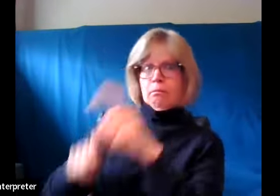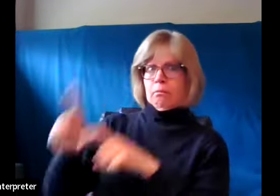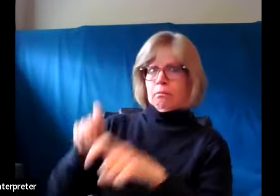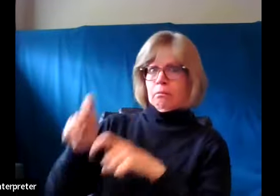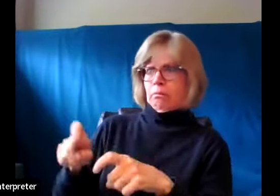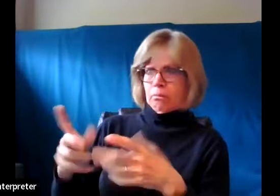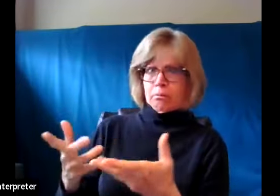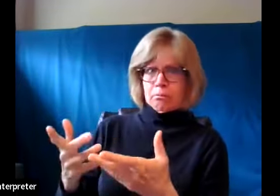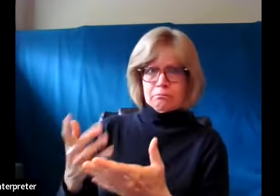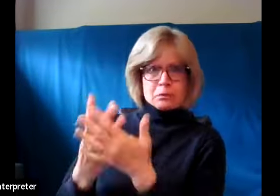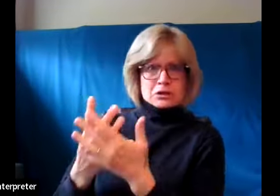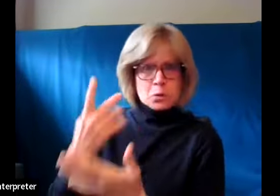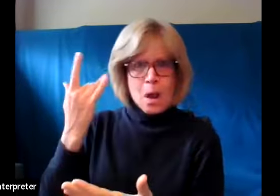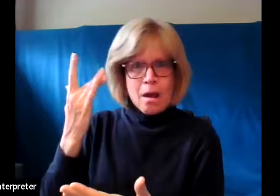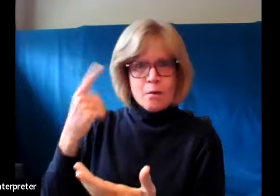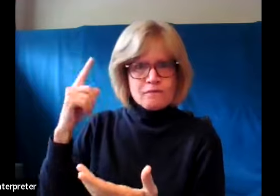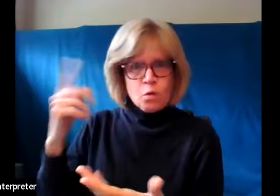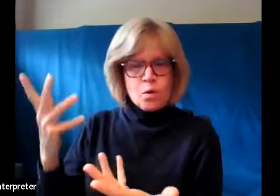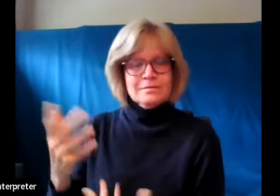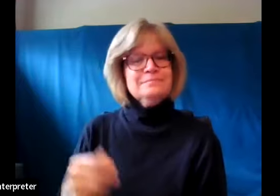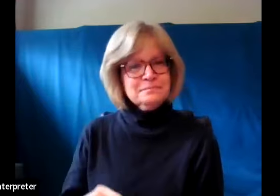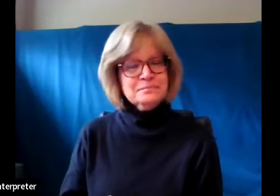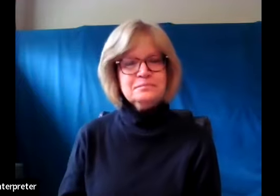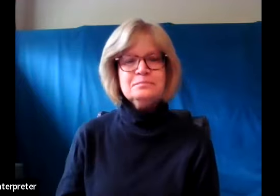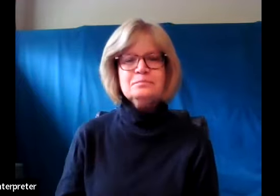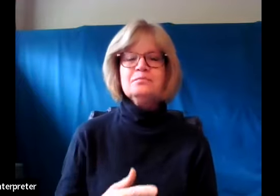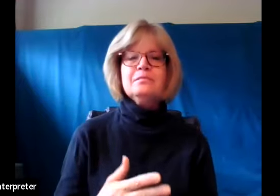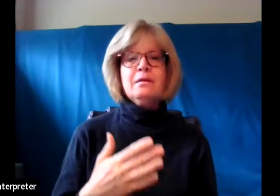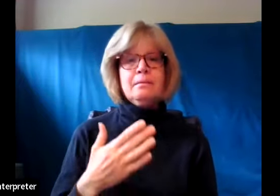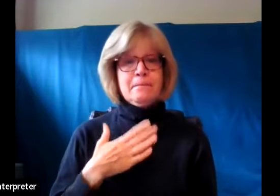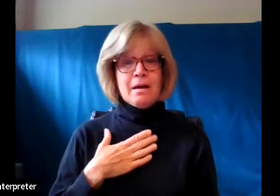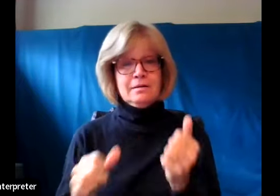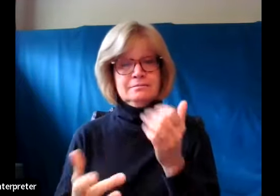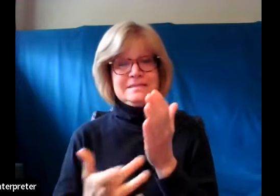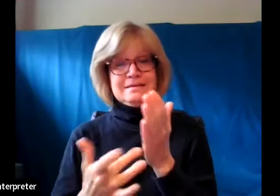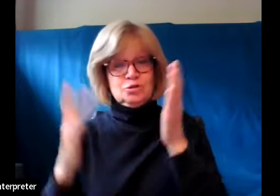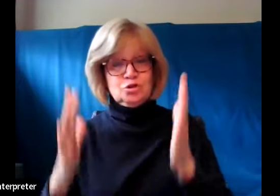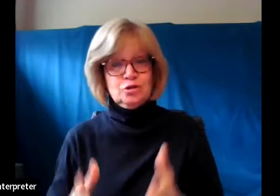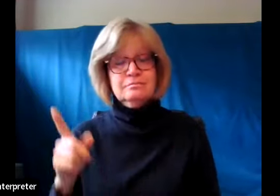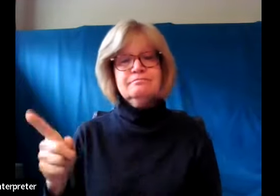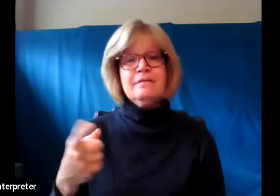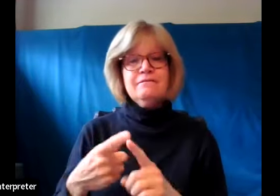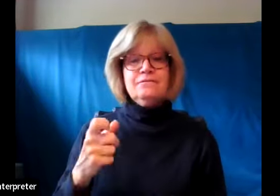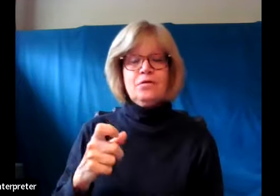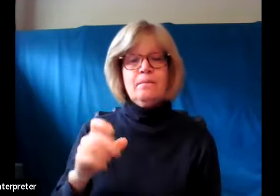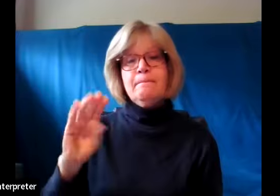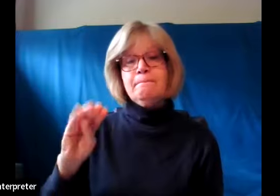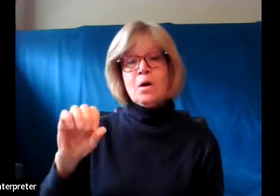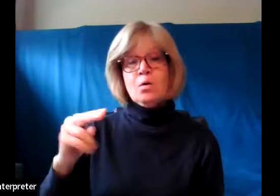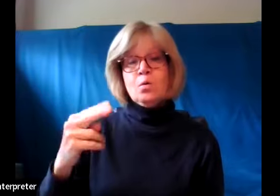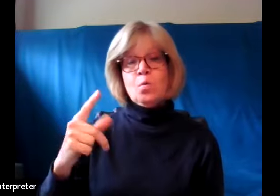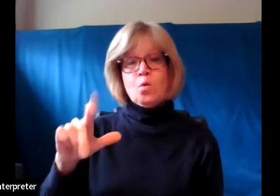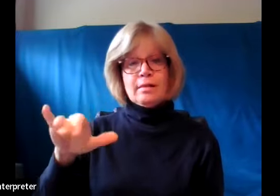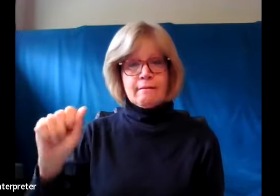Okay. My technician at the time. Was from Mongolia and she felt comfortable